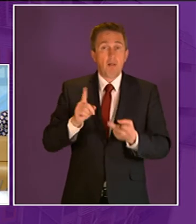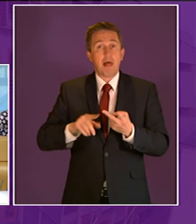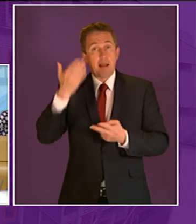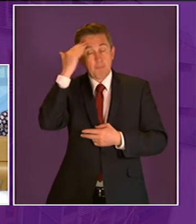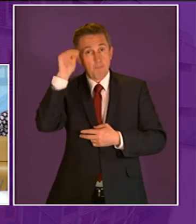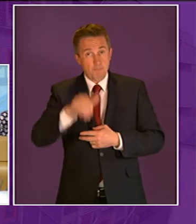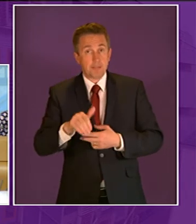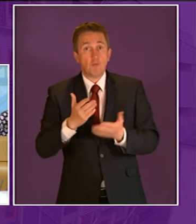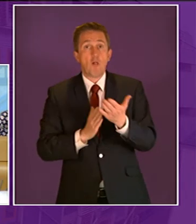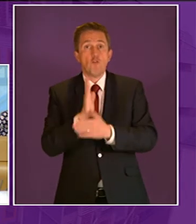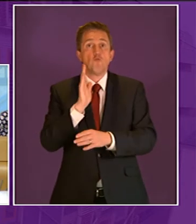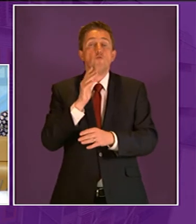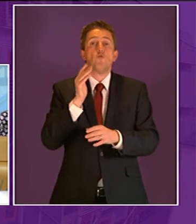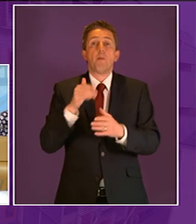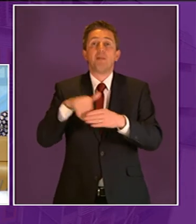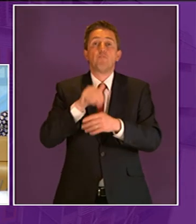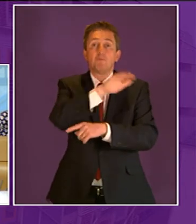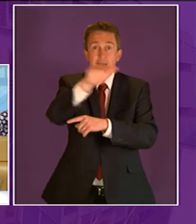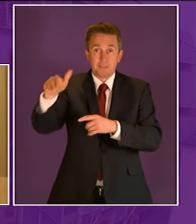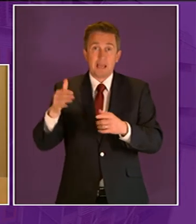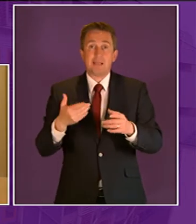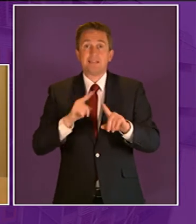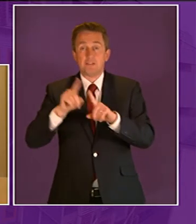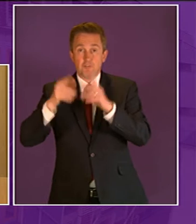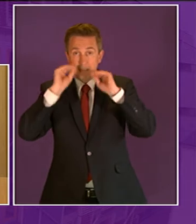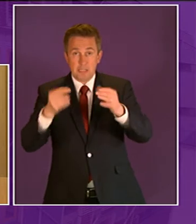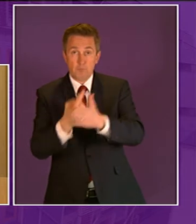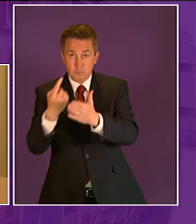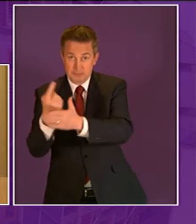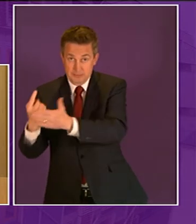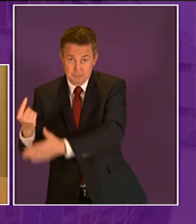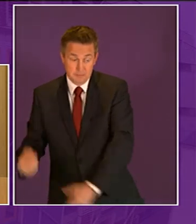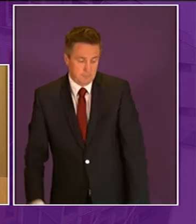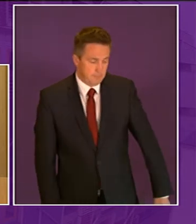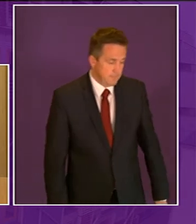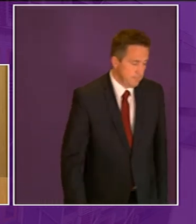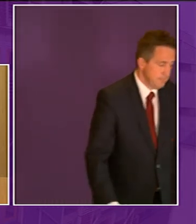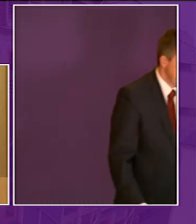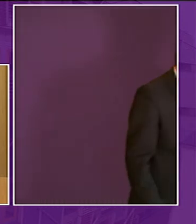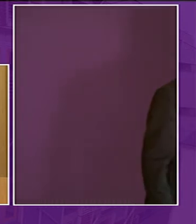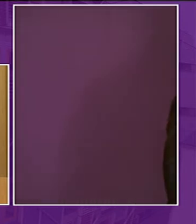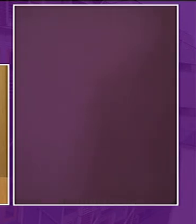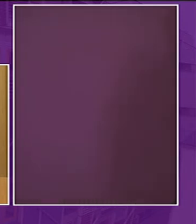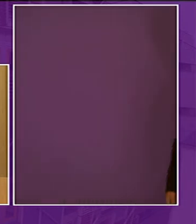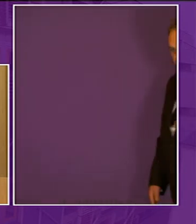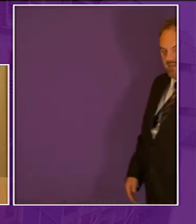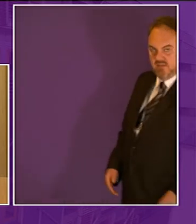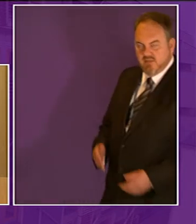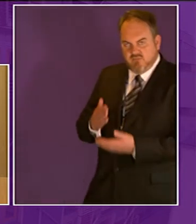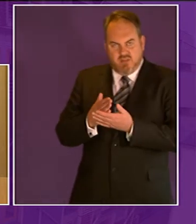as other speakers have mentioned as well thank you thank you very much you've crammed a lot of requests and invitations and information for